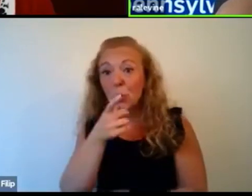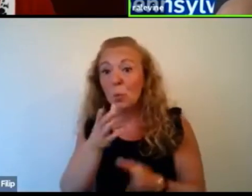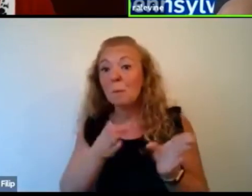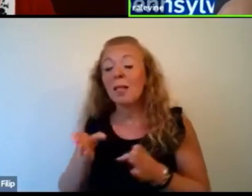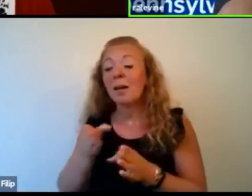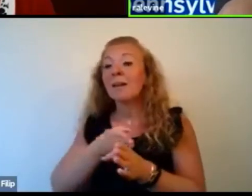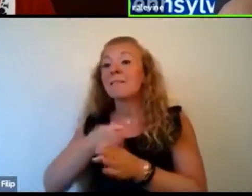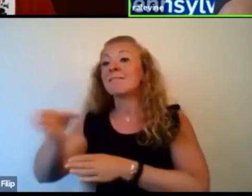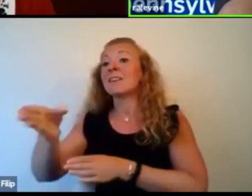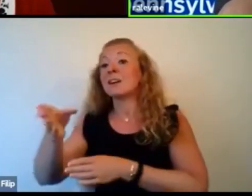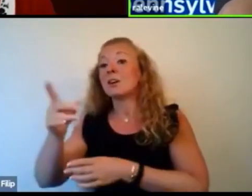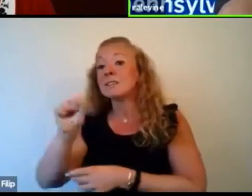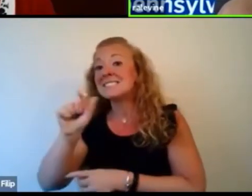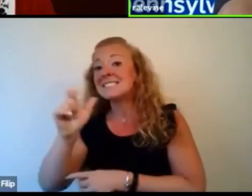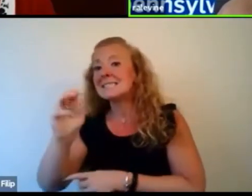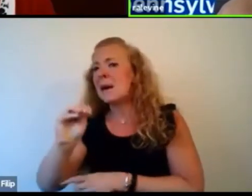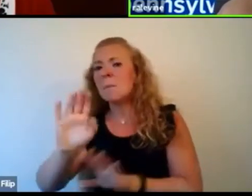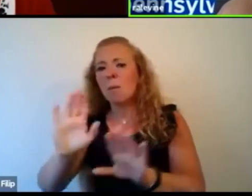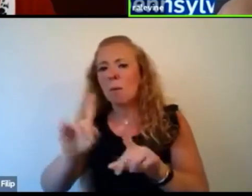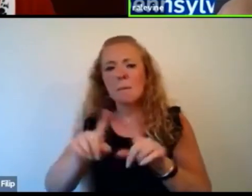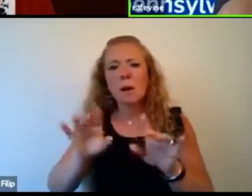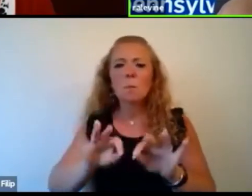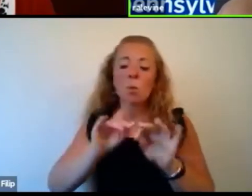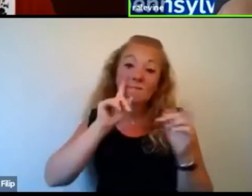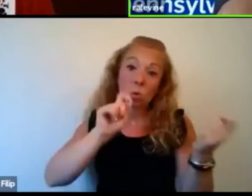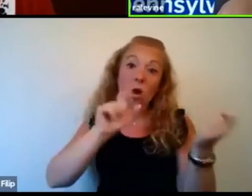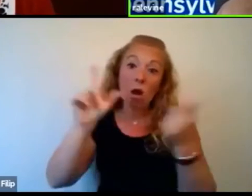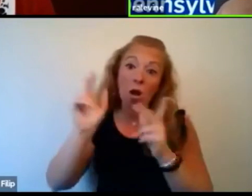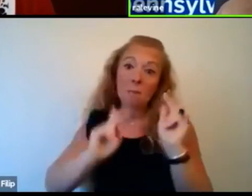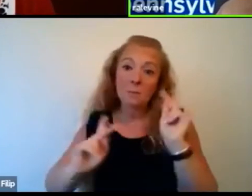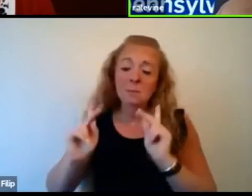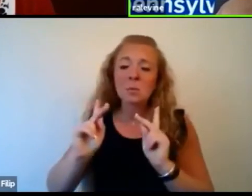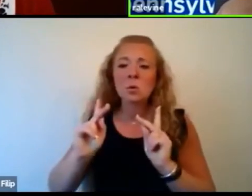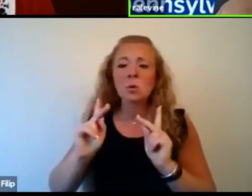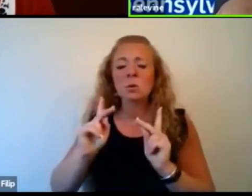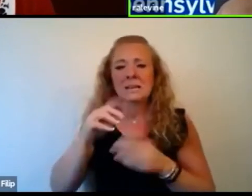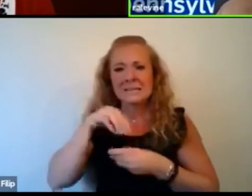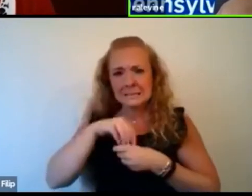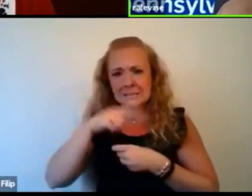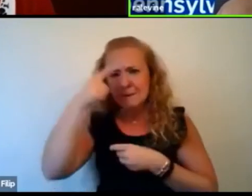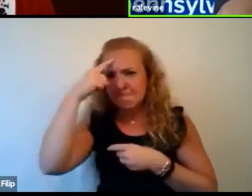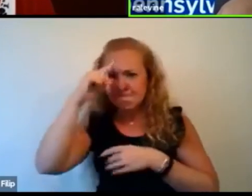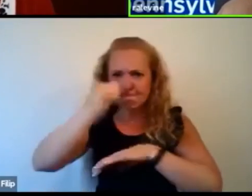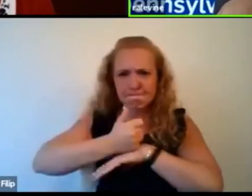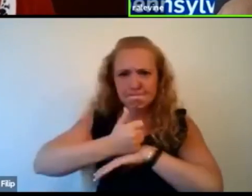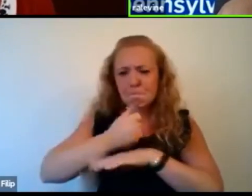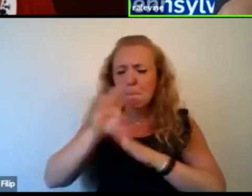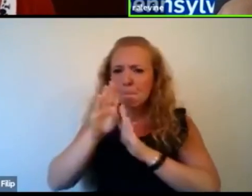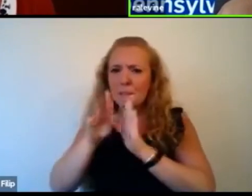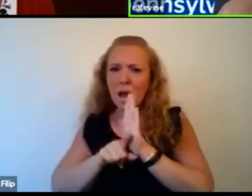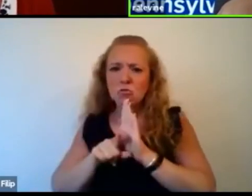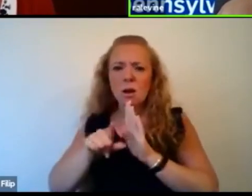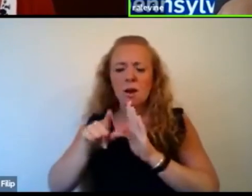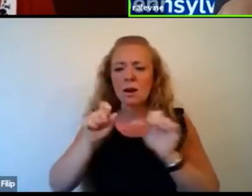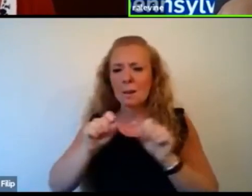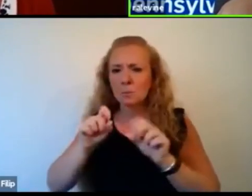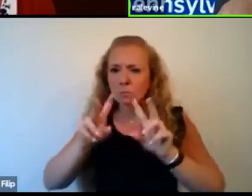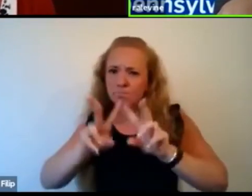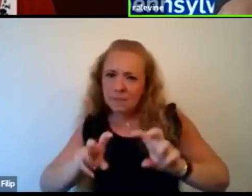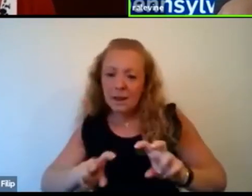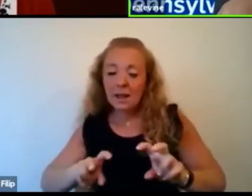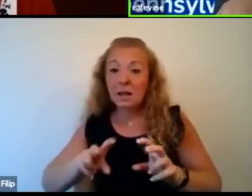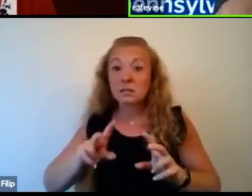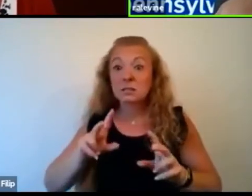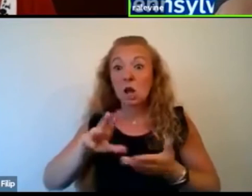but I think it's really important for everyone to have that, that analytical scientific background and to learn, to respect the